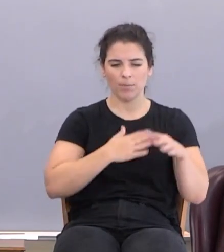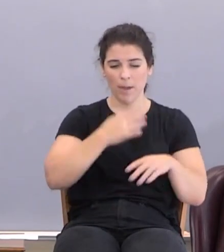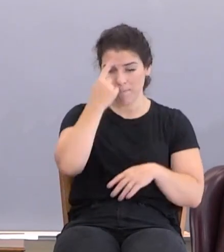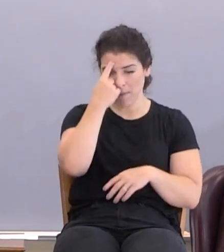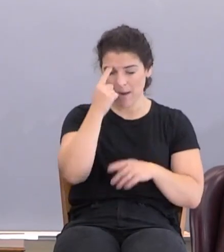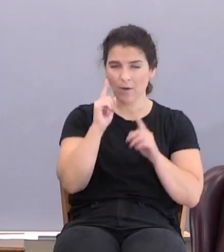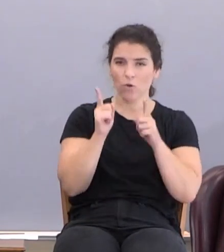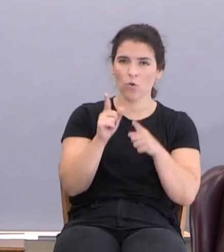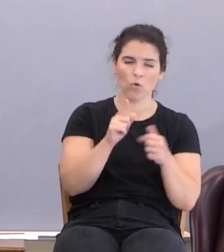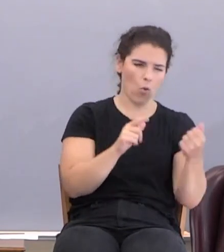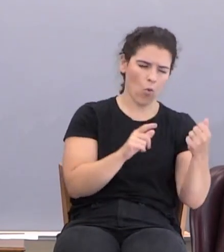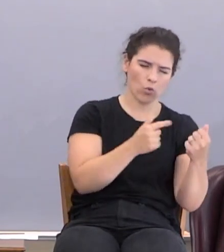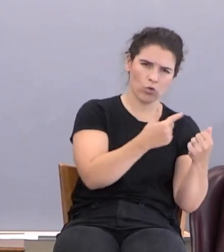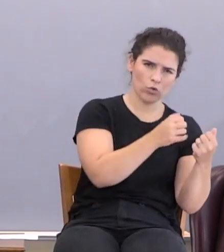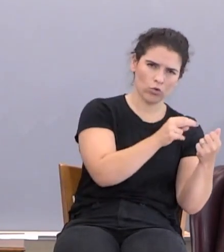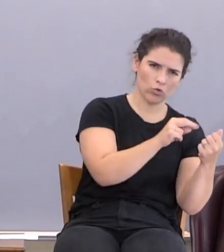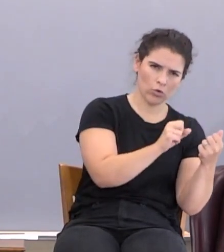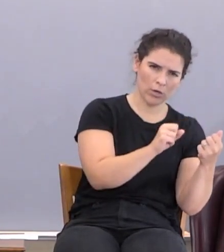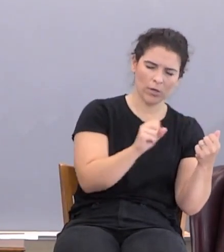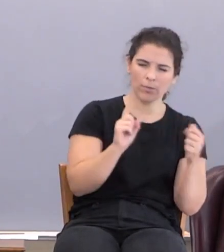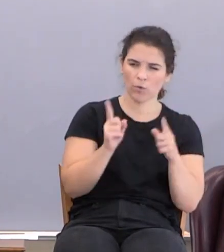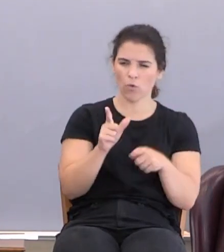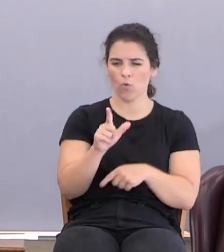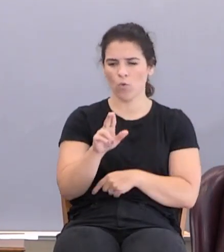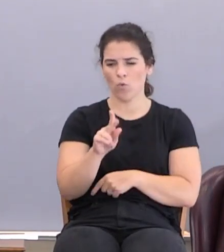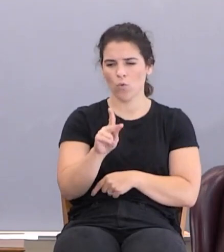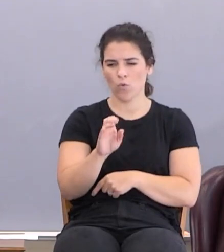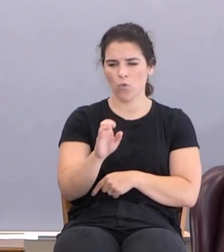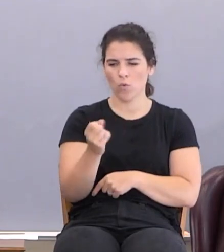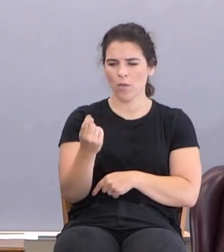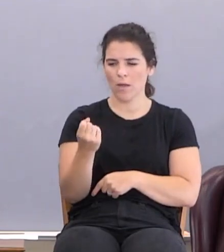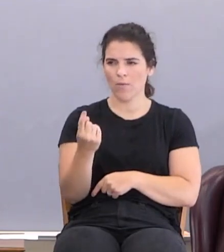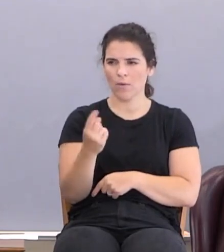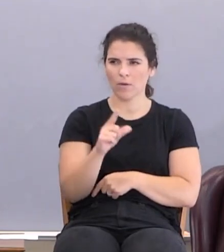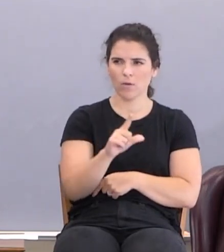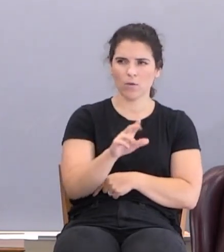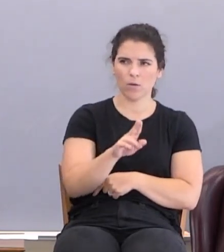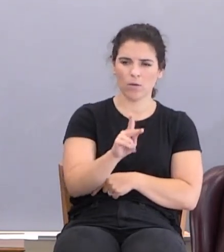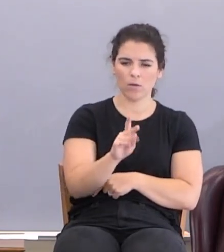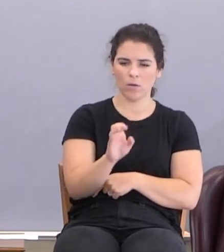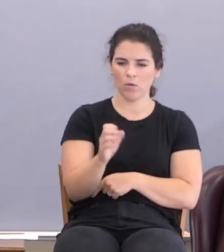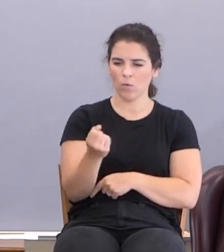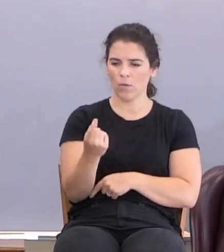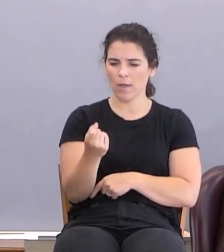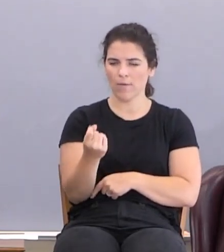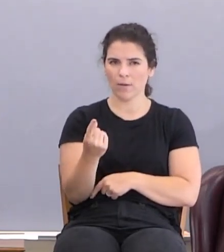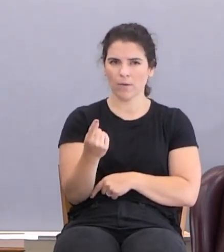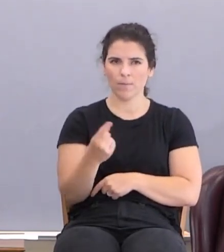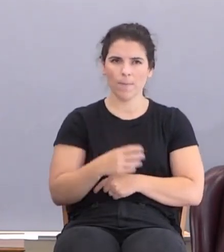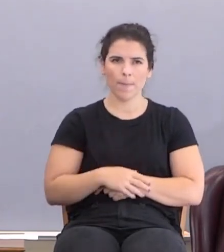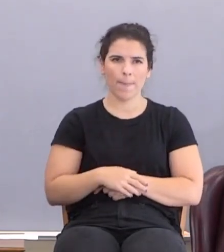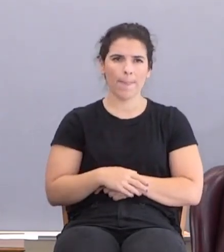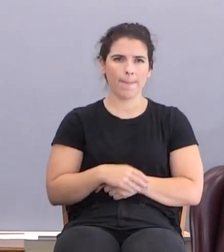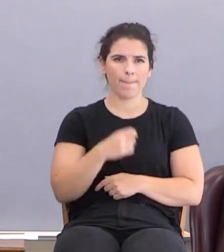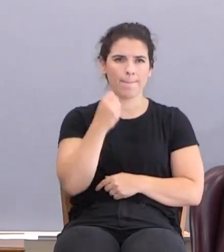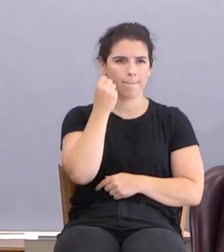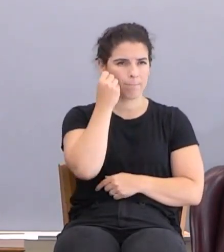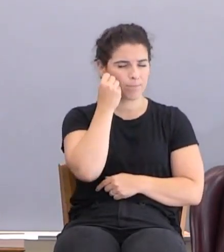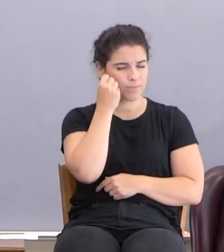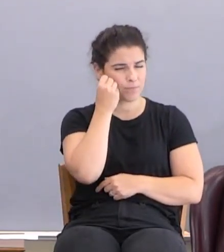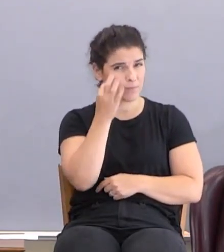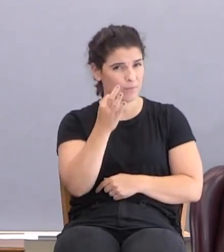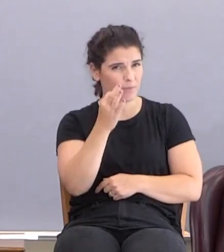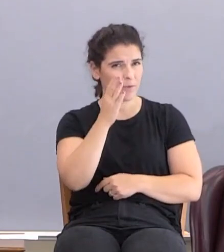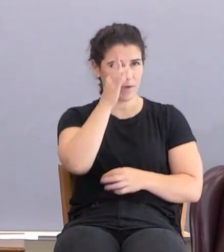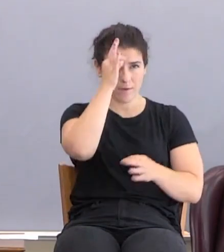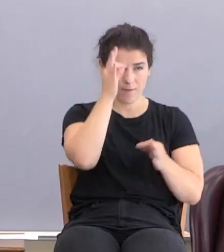Hold on to Genesis, Luke 11. In my mind, if by faith Abel does this, that